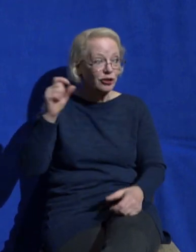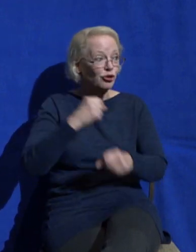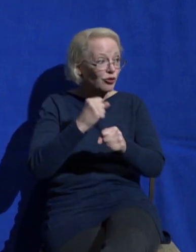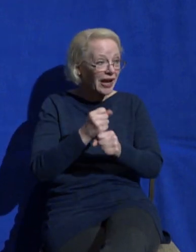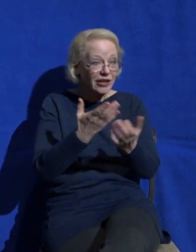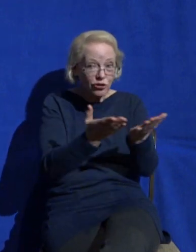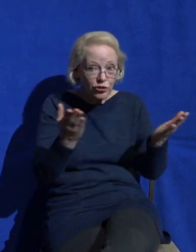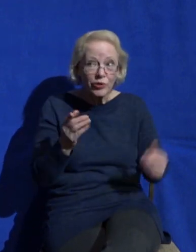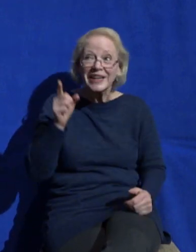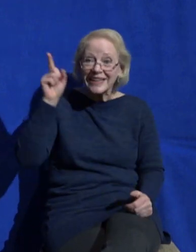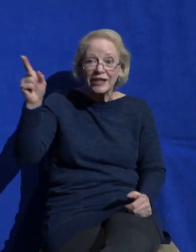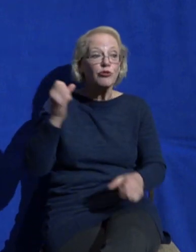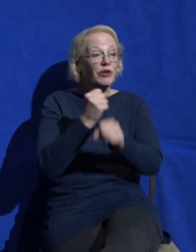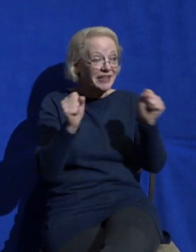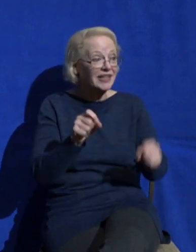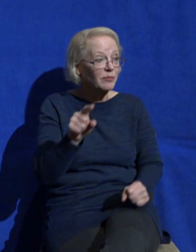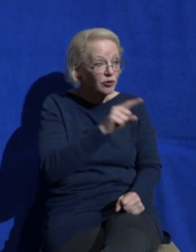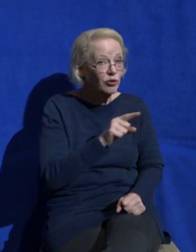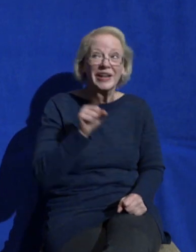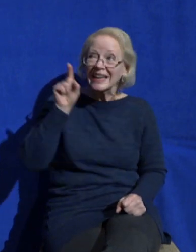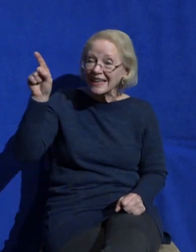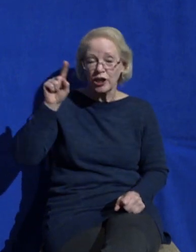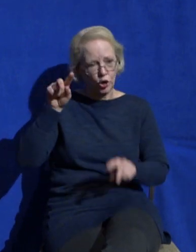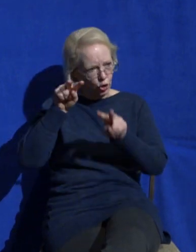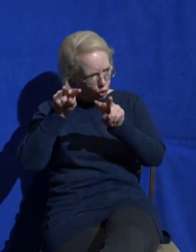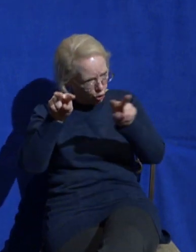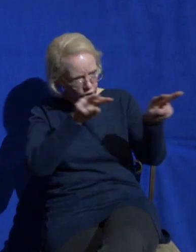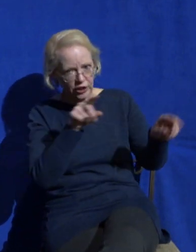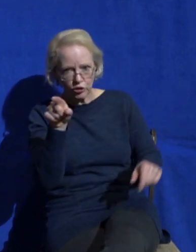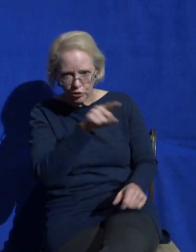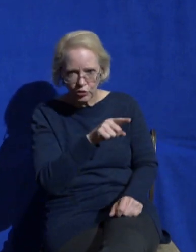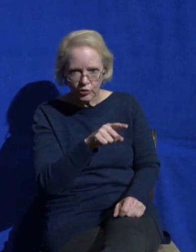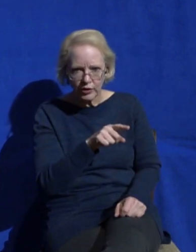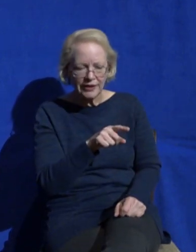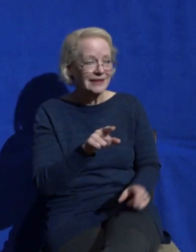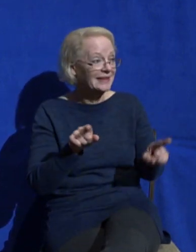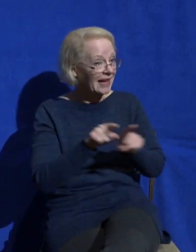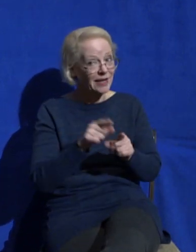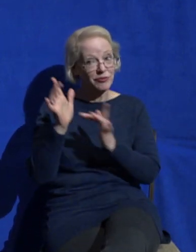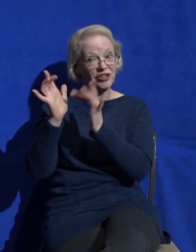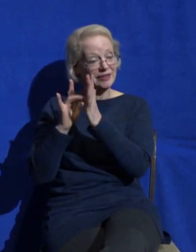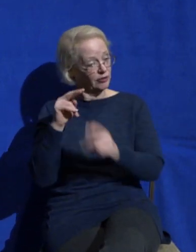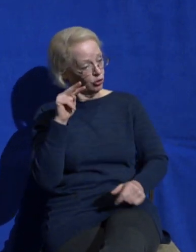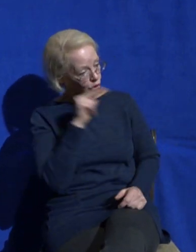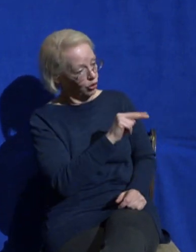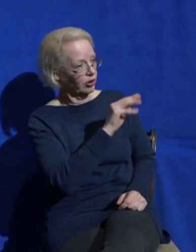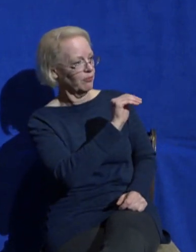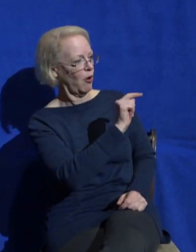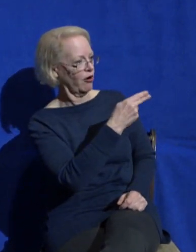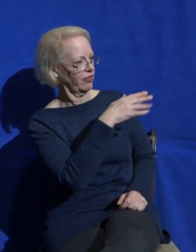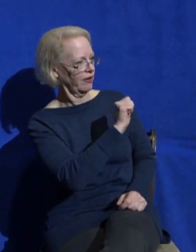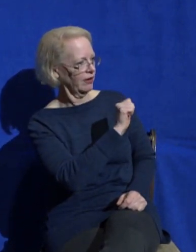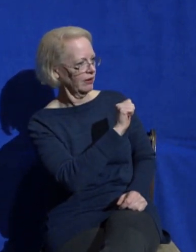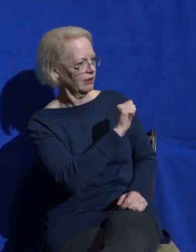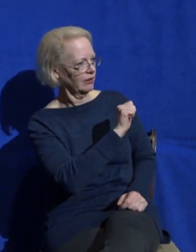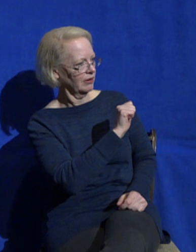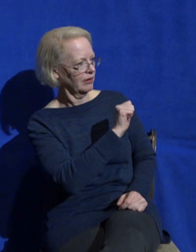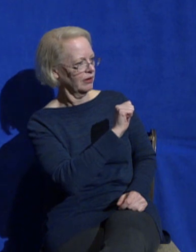looks at you and me just like he is the thing you need more than anything is intimacy